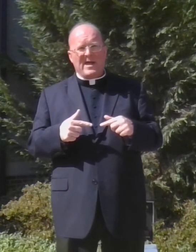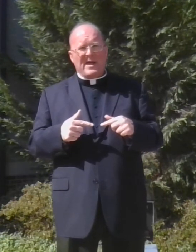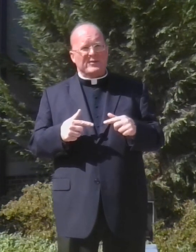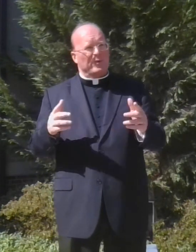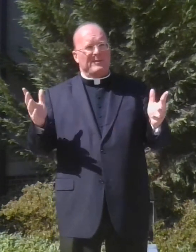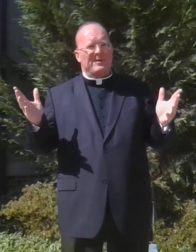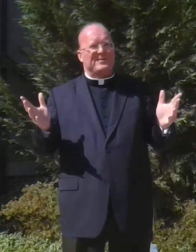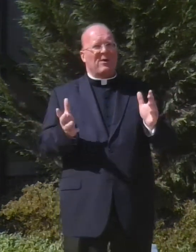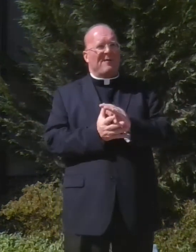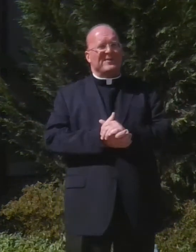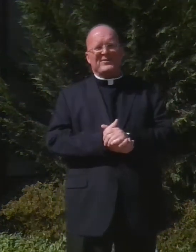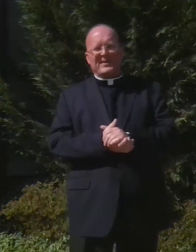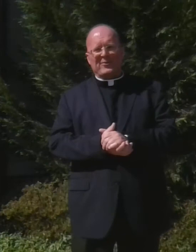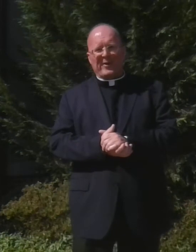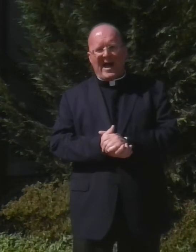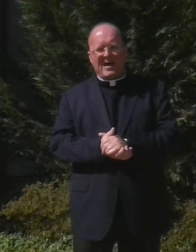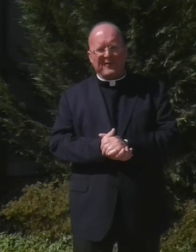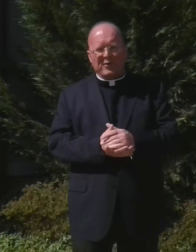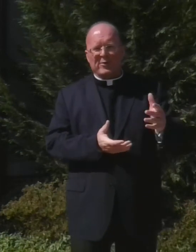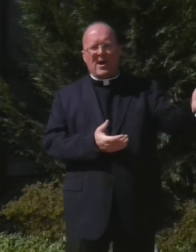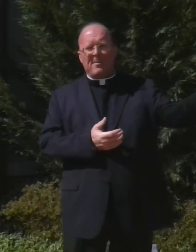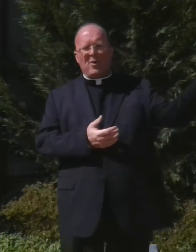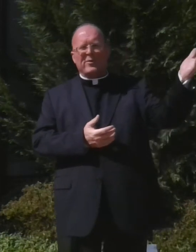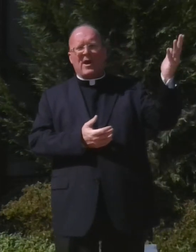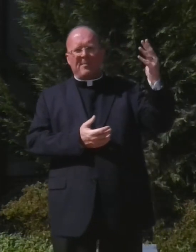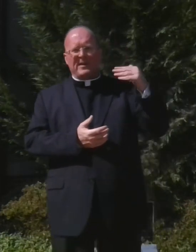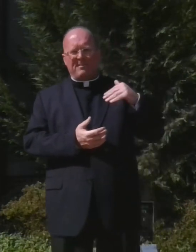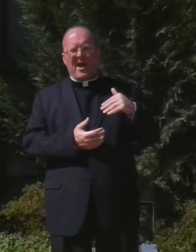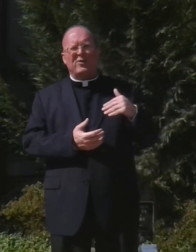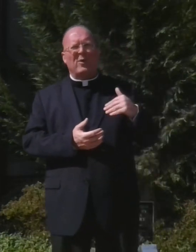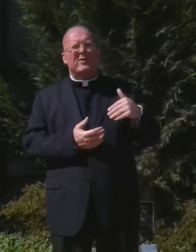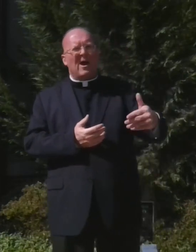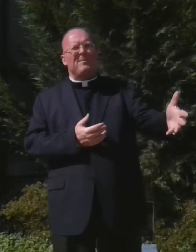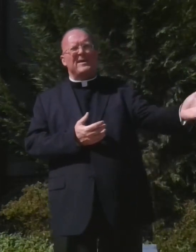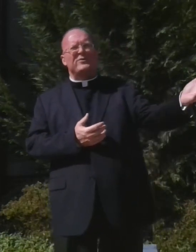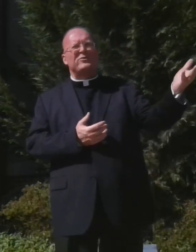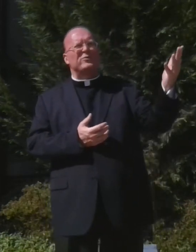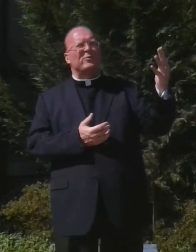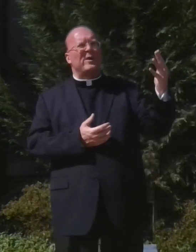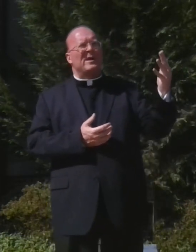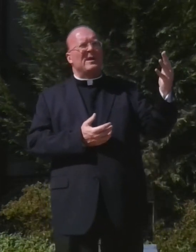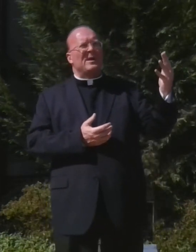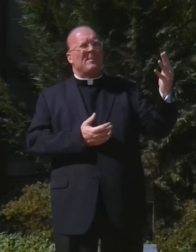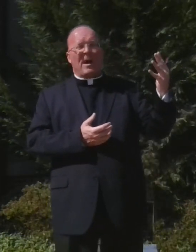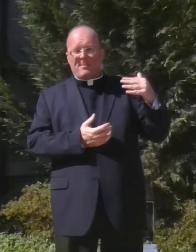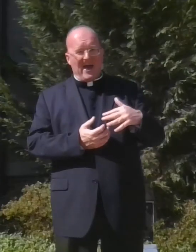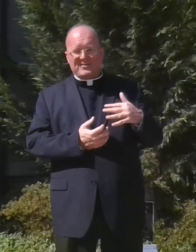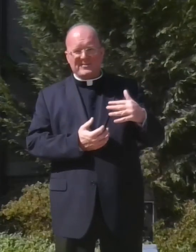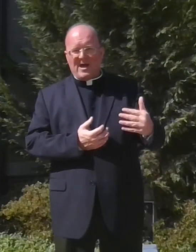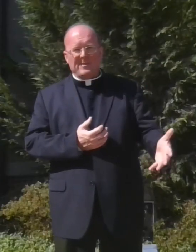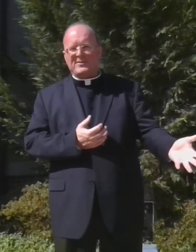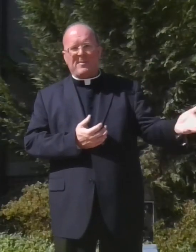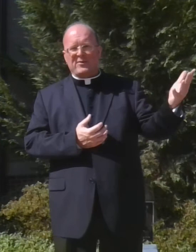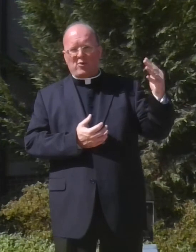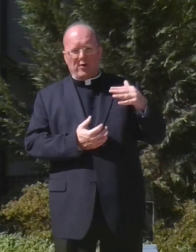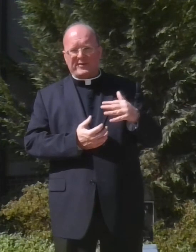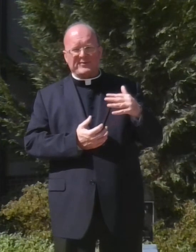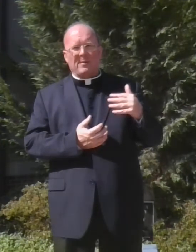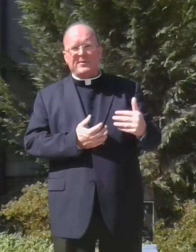As we often sing during Advent, O come, O come, Emmanuel, come into my mess, come into my darkness, come